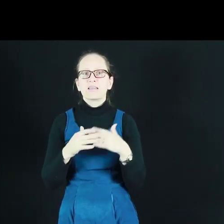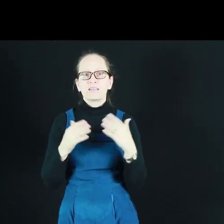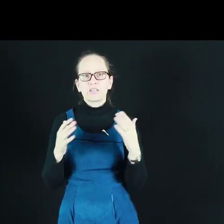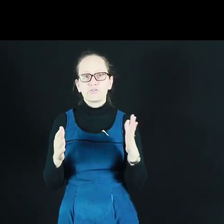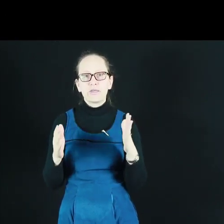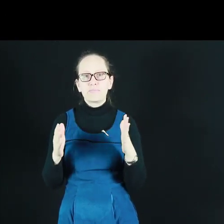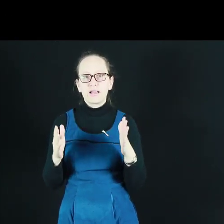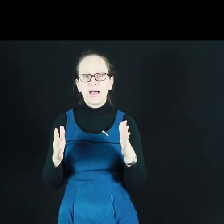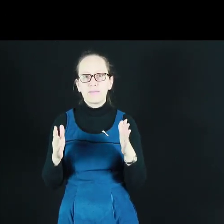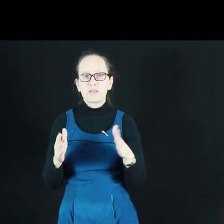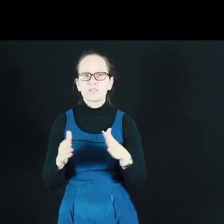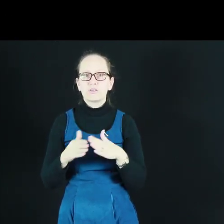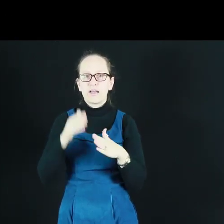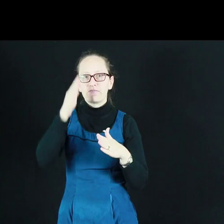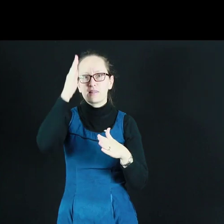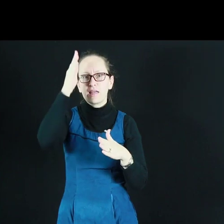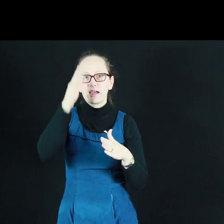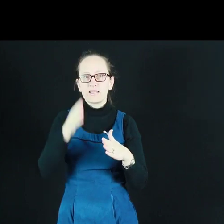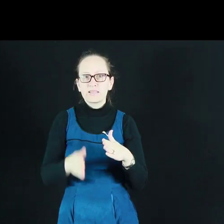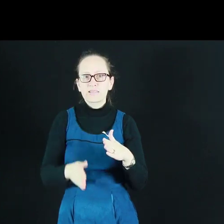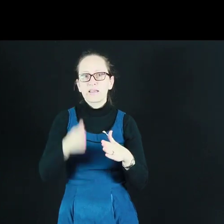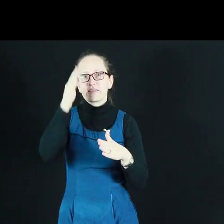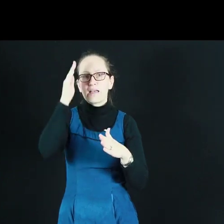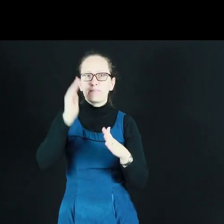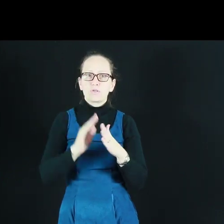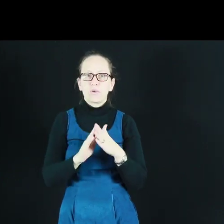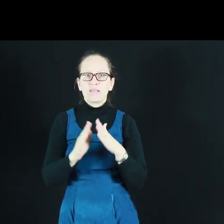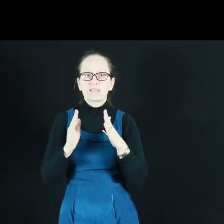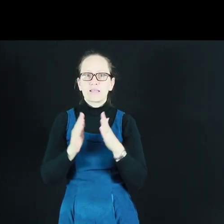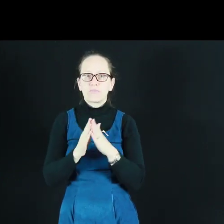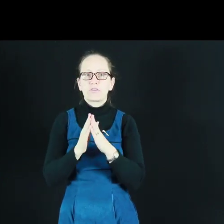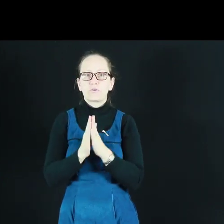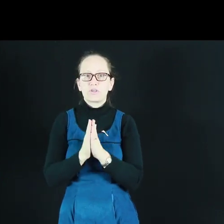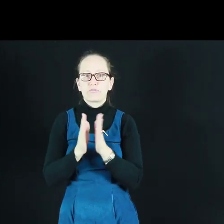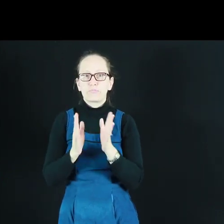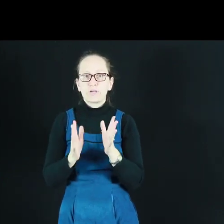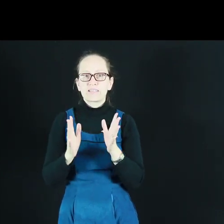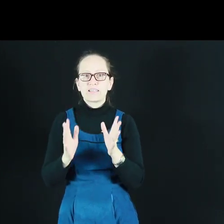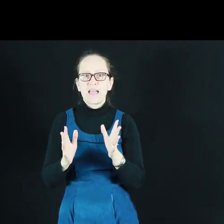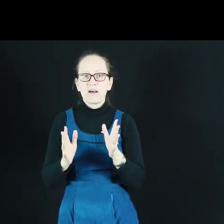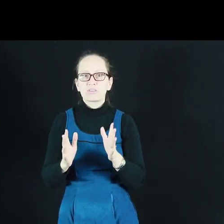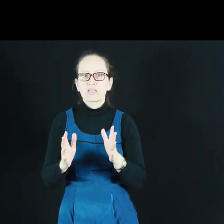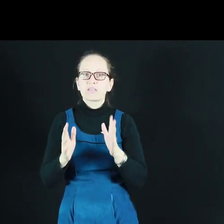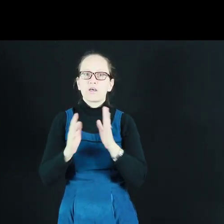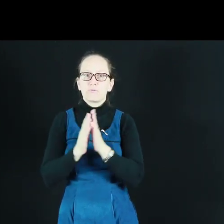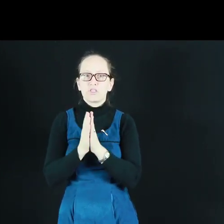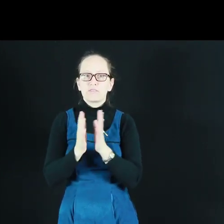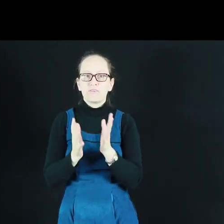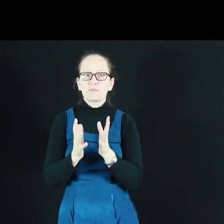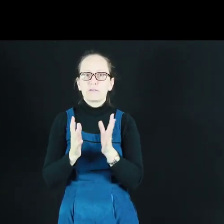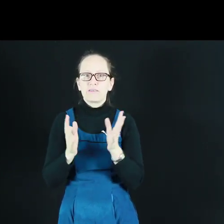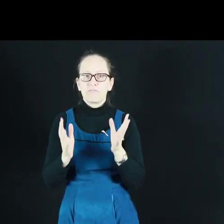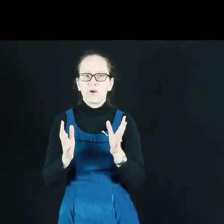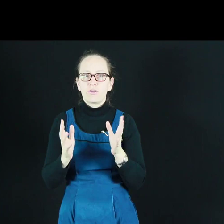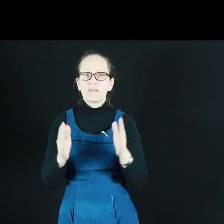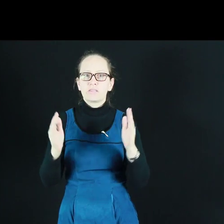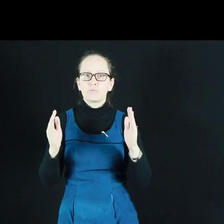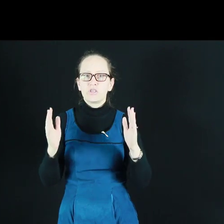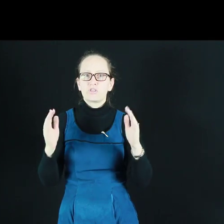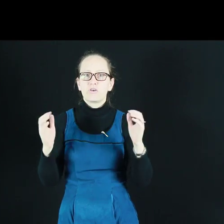In extreme climates, you have lines down between some of the rows of bricks and houses, which is filled with a foam into which the